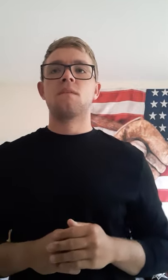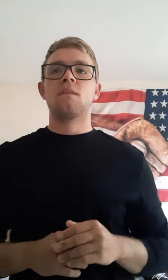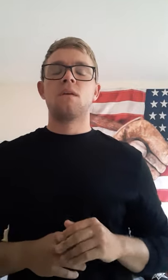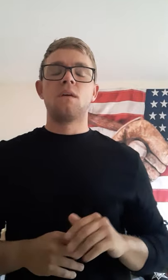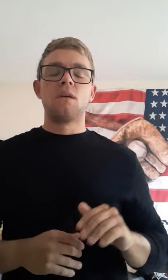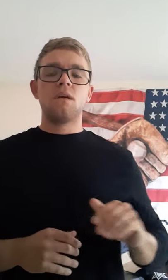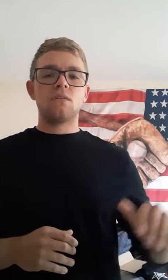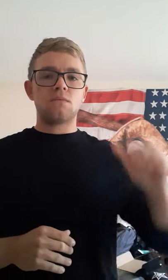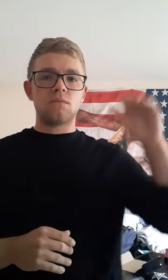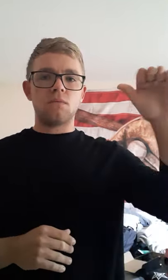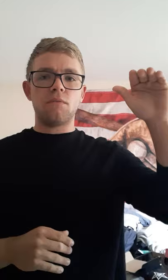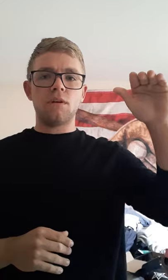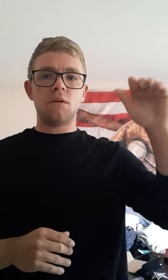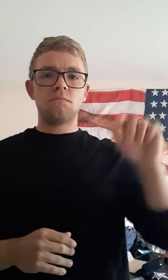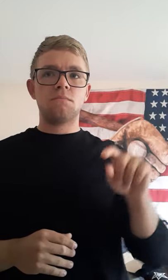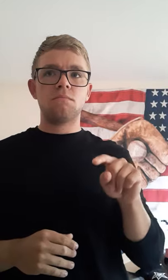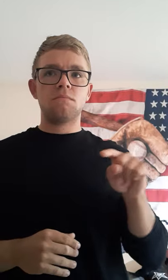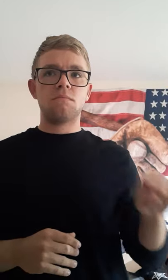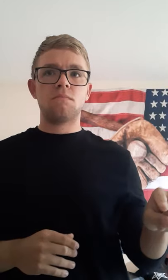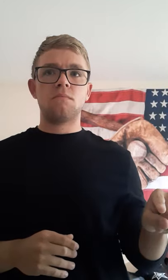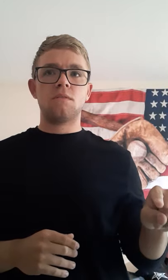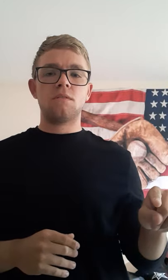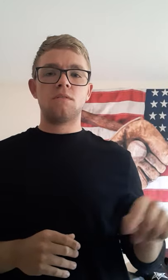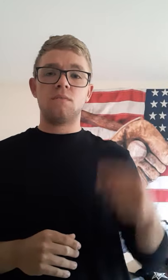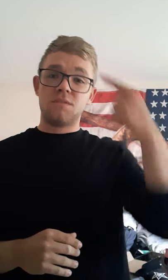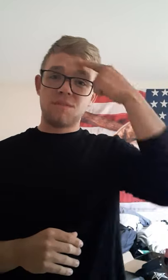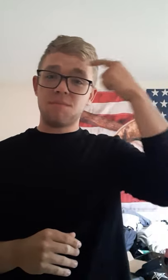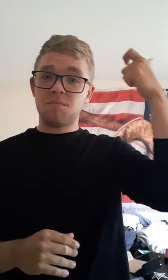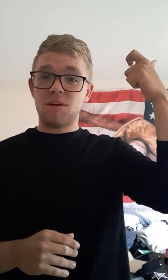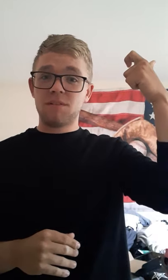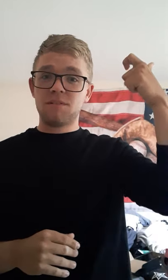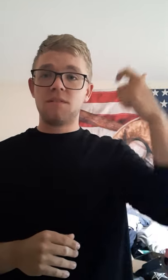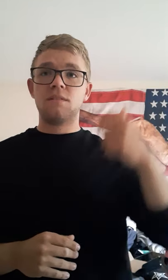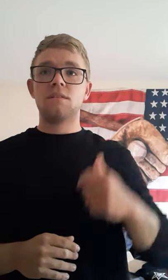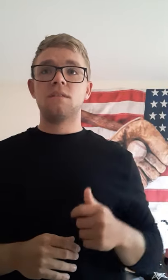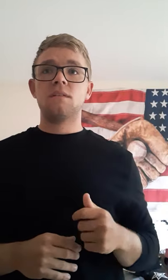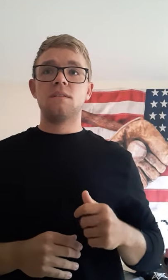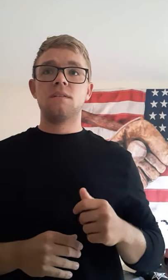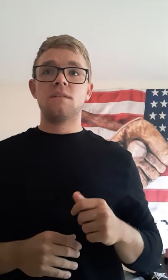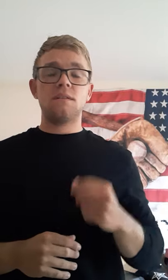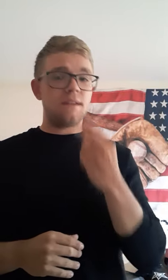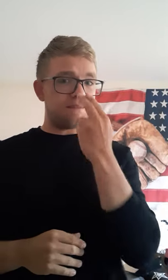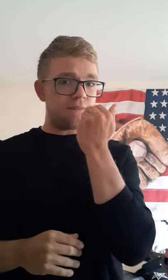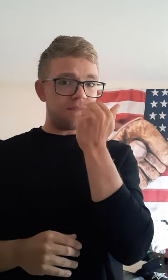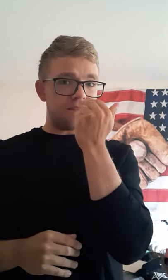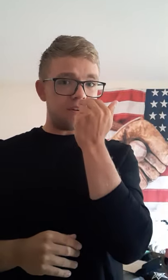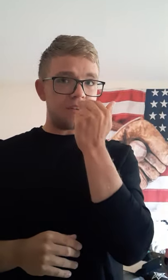Growing up, smart and funny.